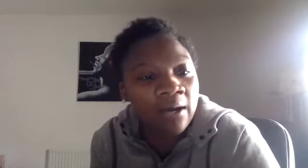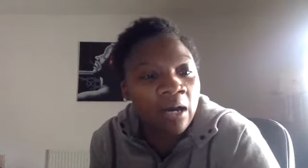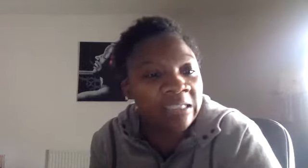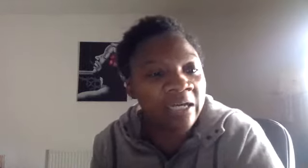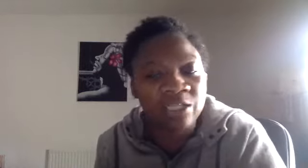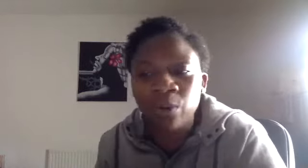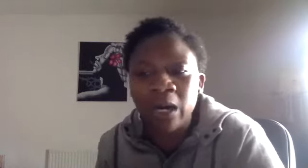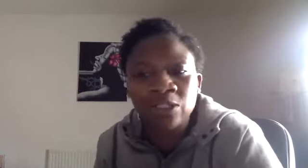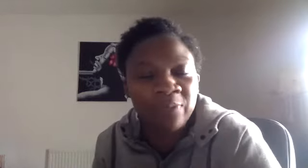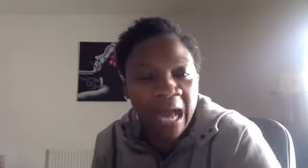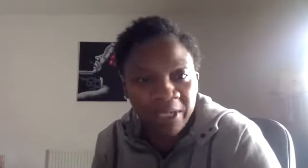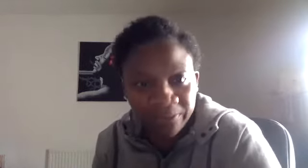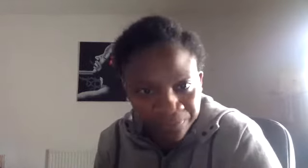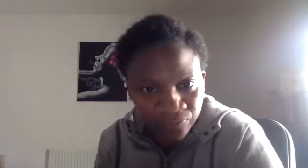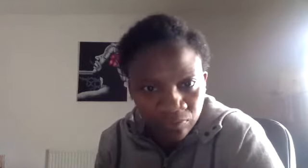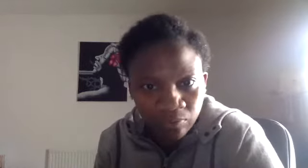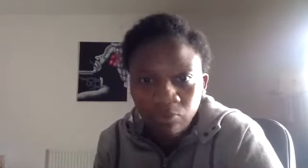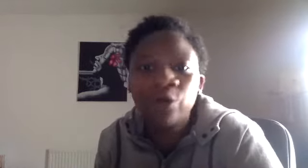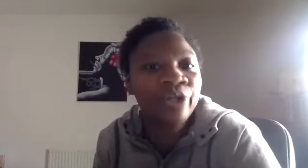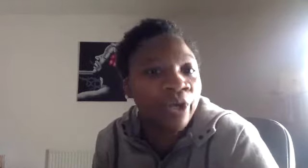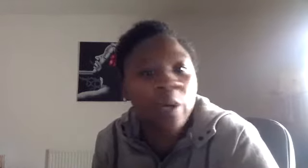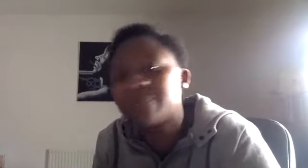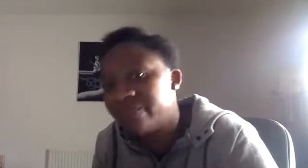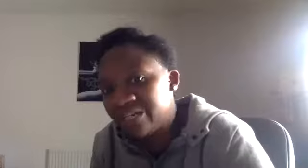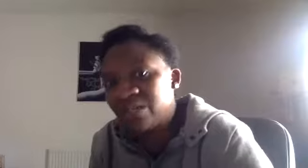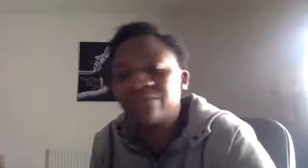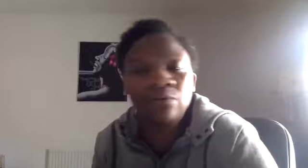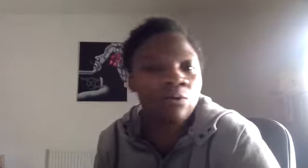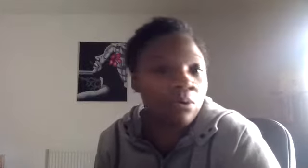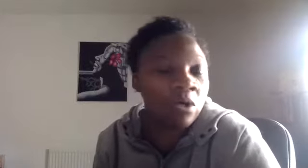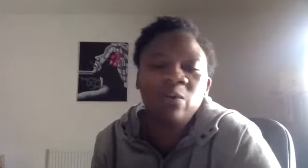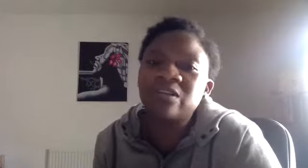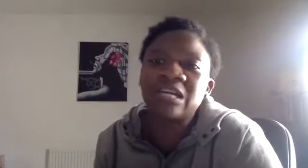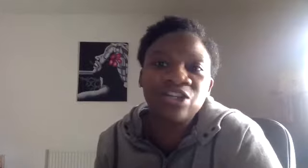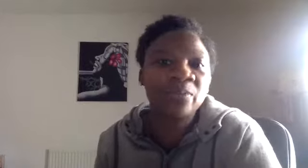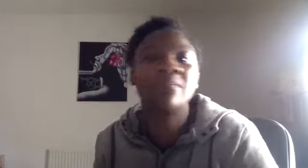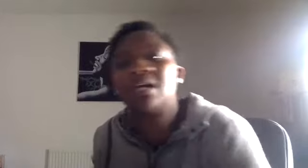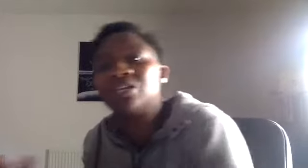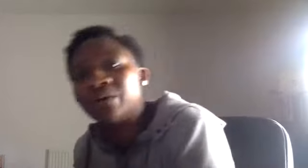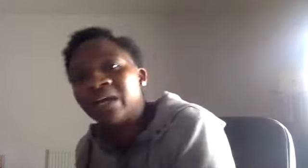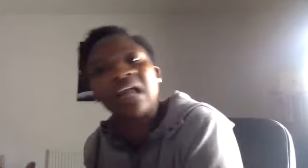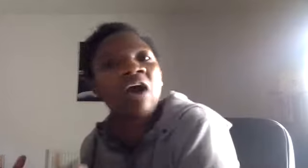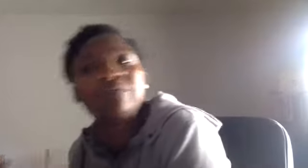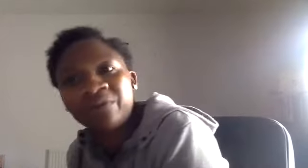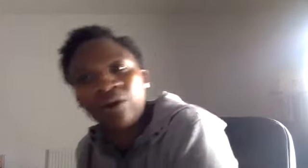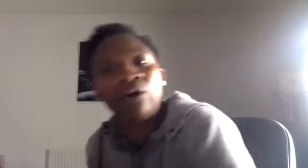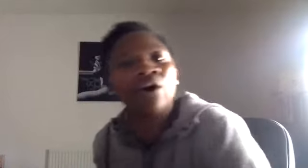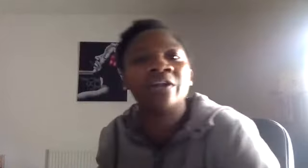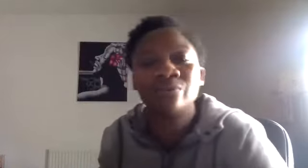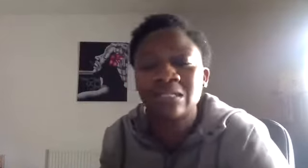I say, okay, so what else has been happening? Oh, you know, work's been really stressful or we just had a new baby and, you know, in and out of the car and all this kind